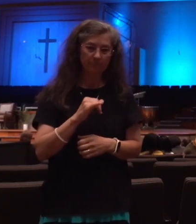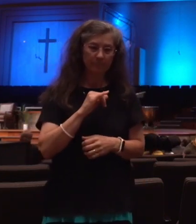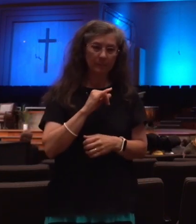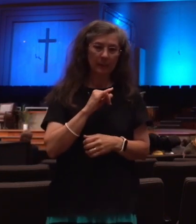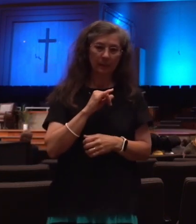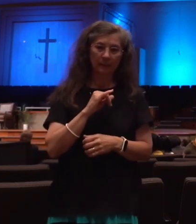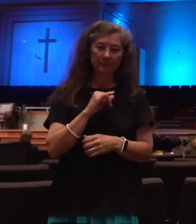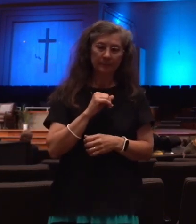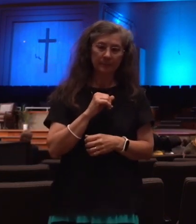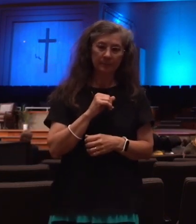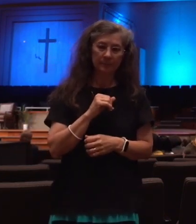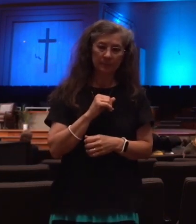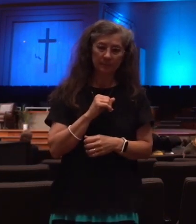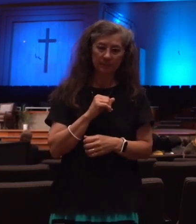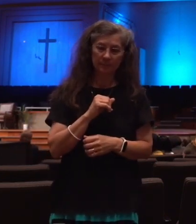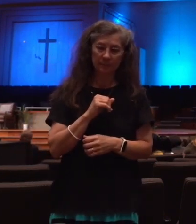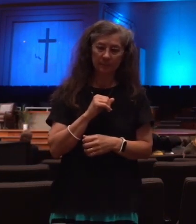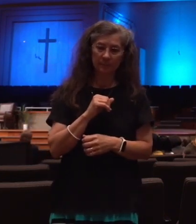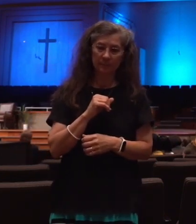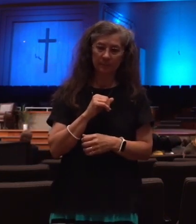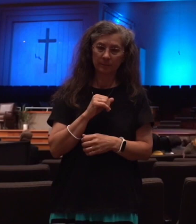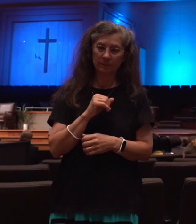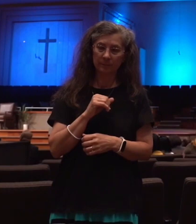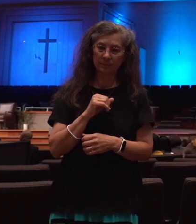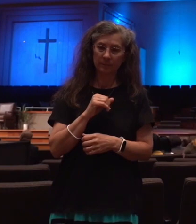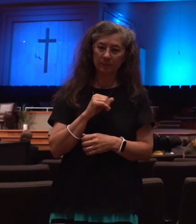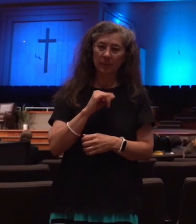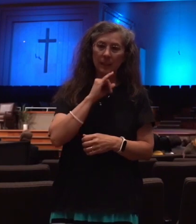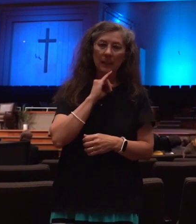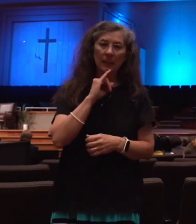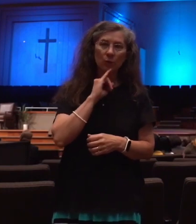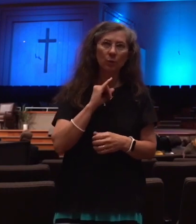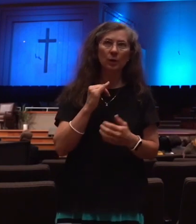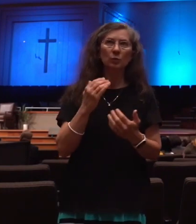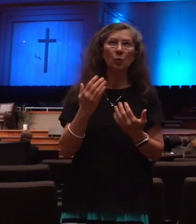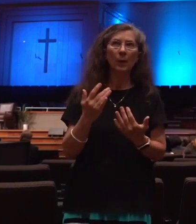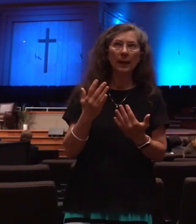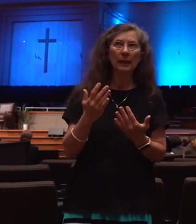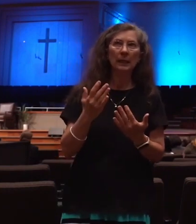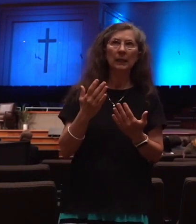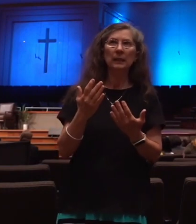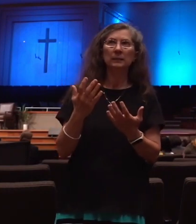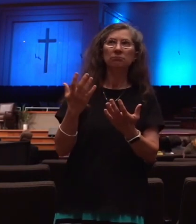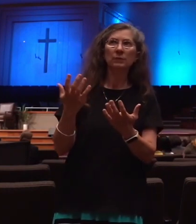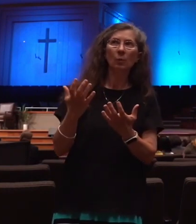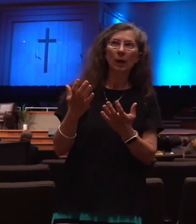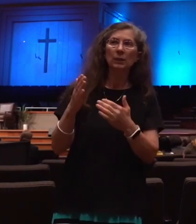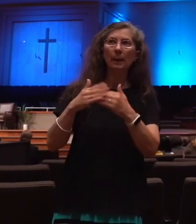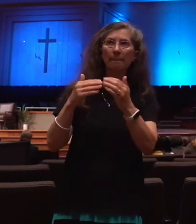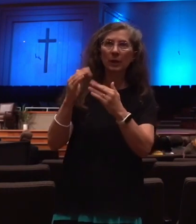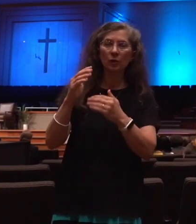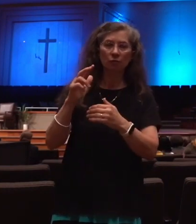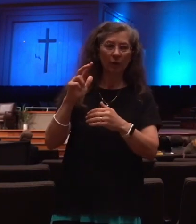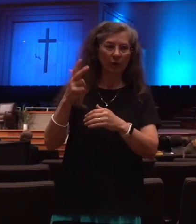temple, okay? And that third temple, we talked to a man when we were there in Israel back in May of